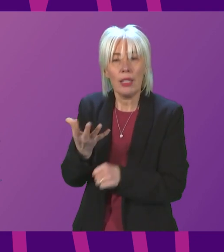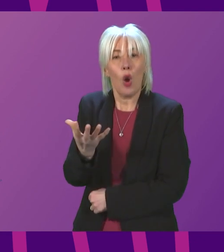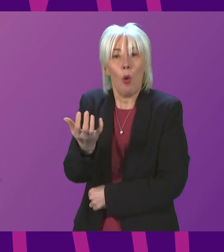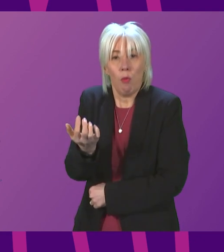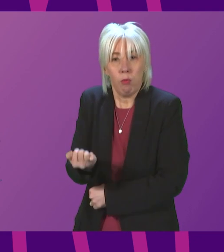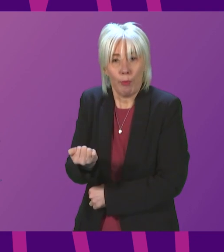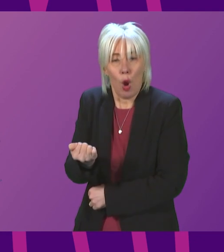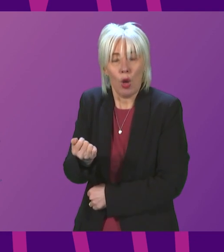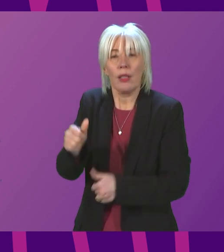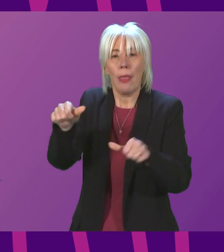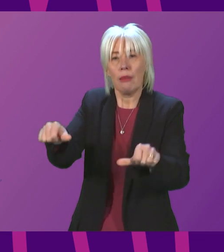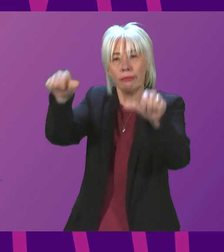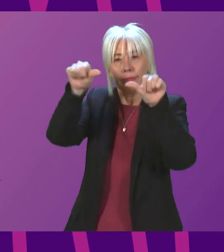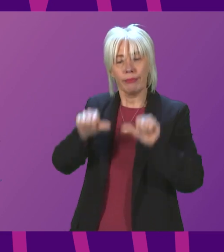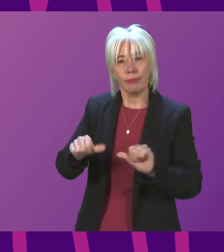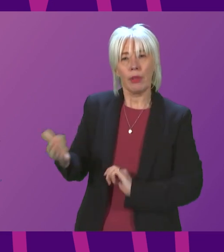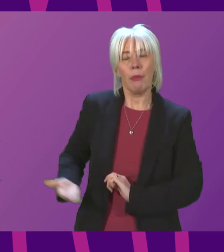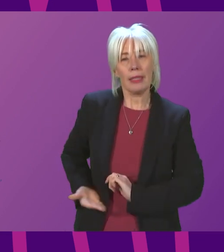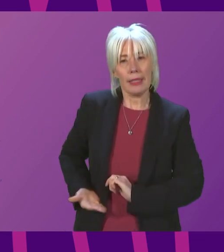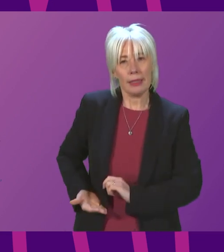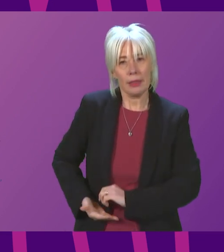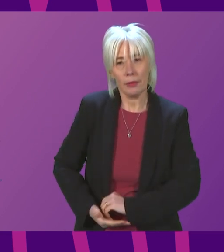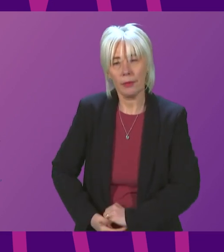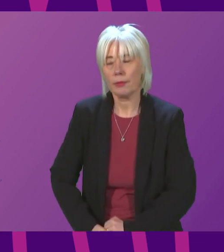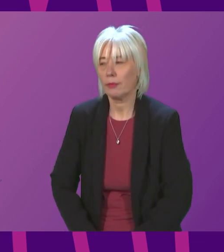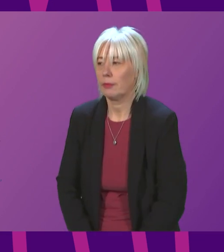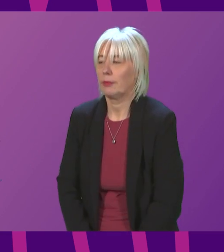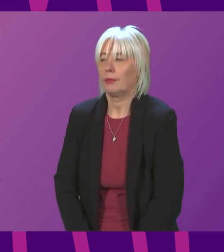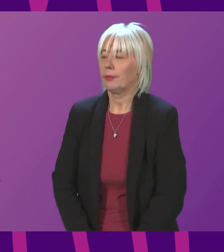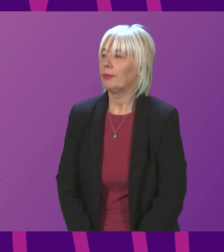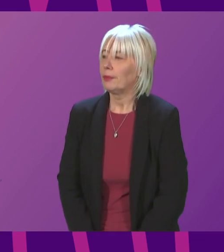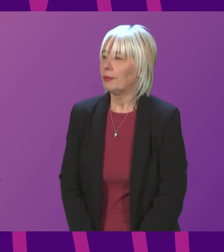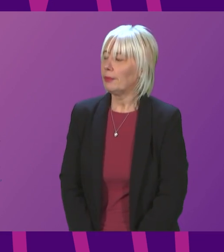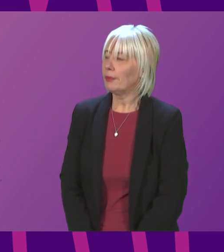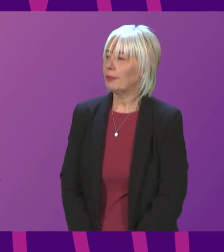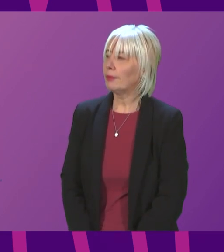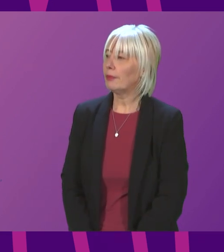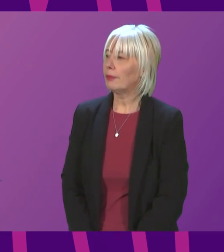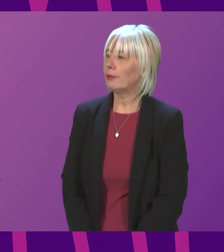thank you